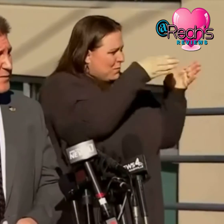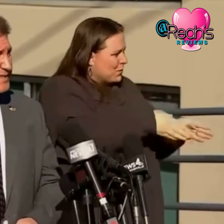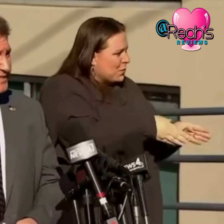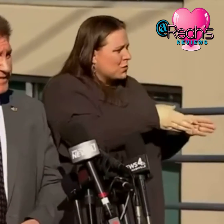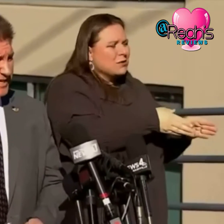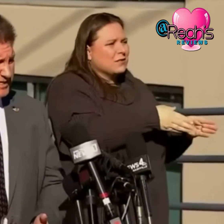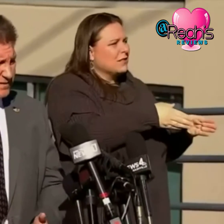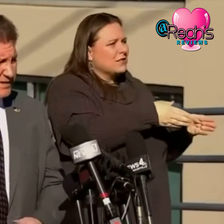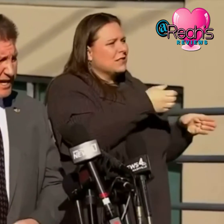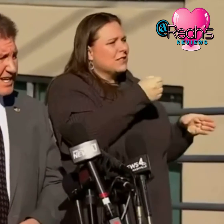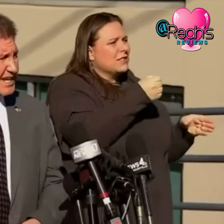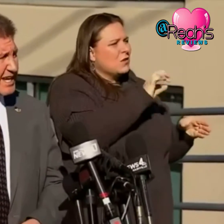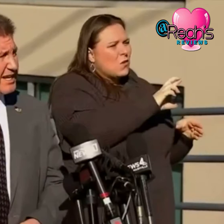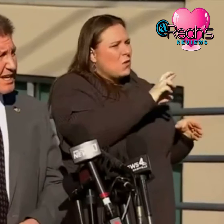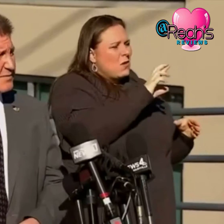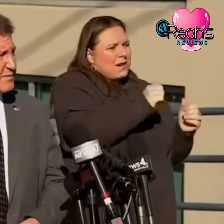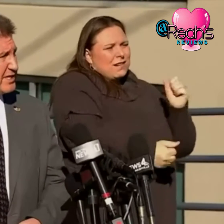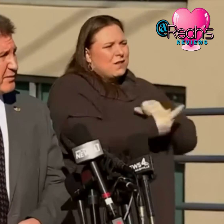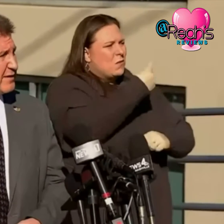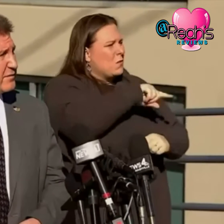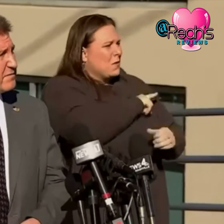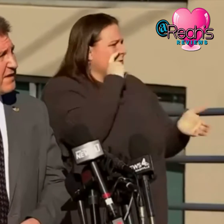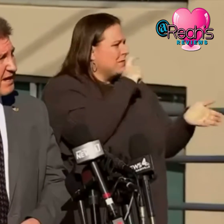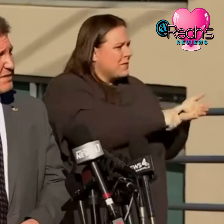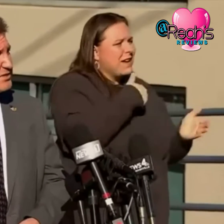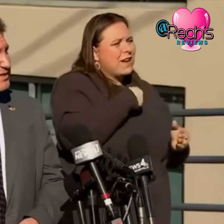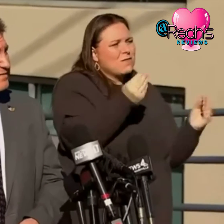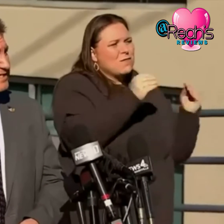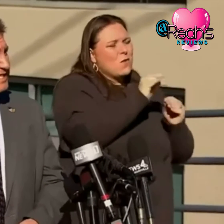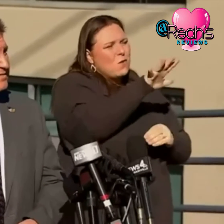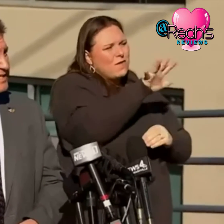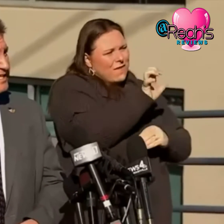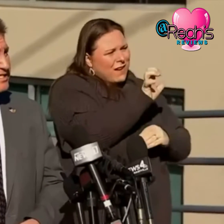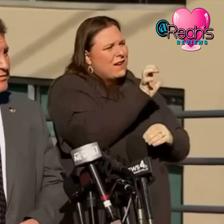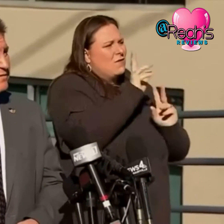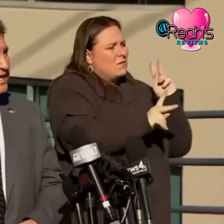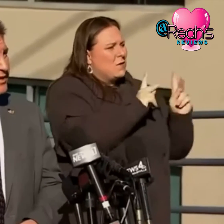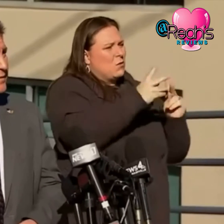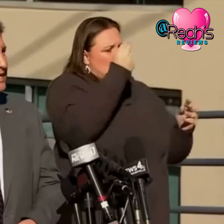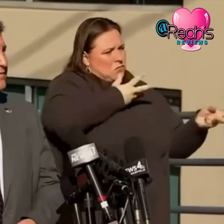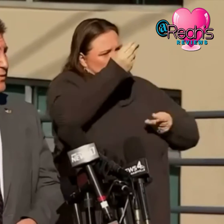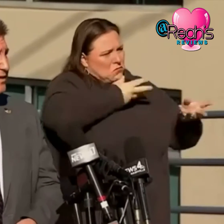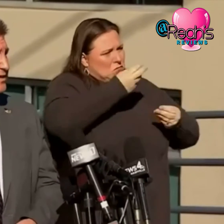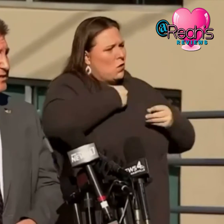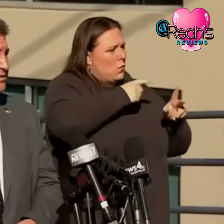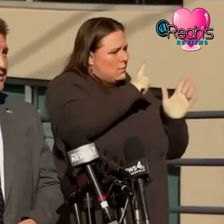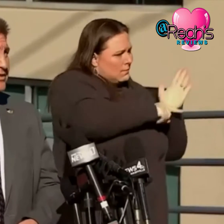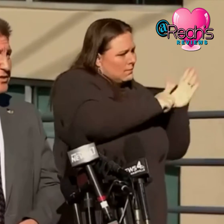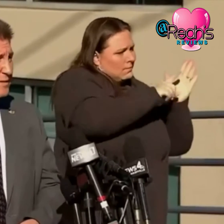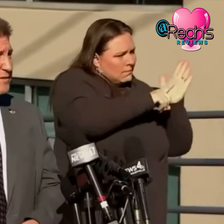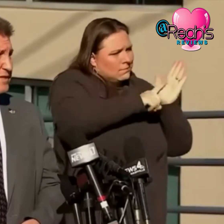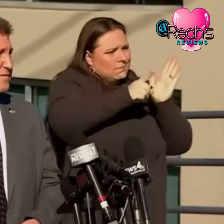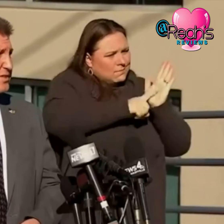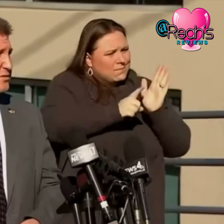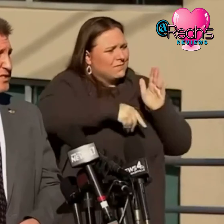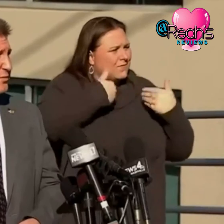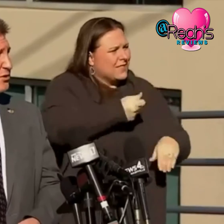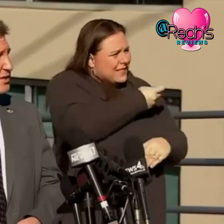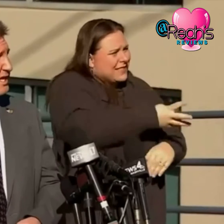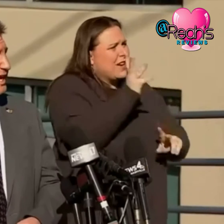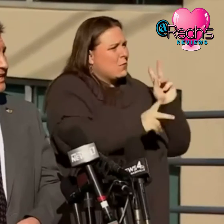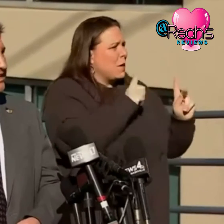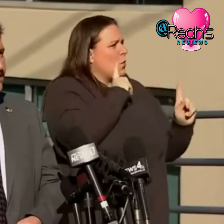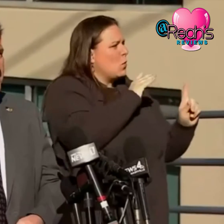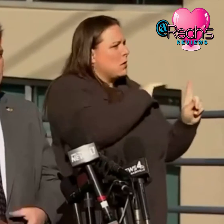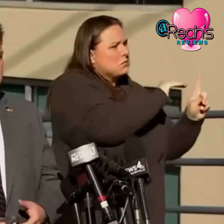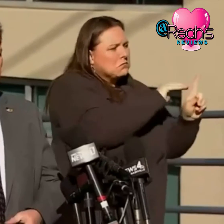or anybody we've identified again as we've mentioned we have over 500 investigative leads and we're following up in every one of those so there are a number of individuals that